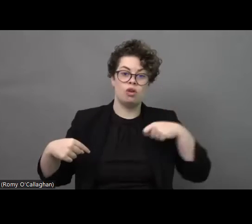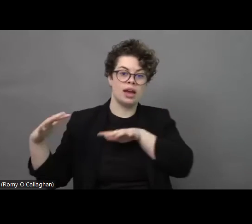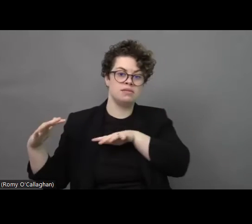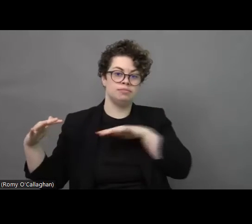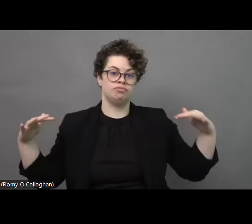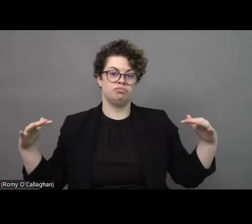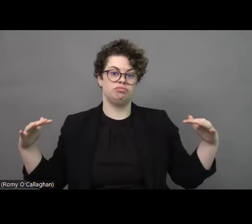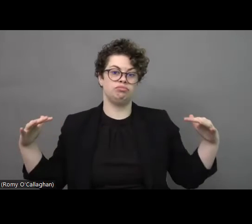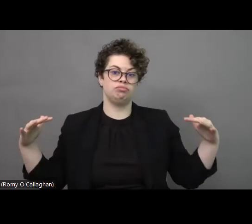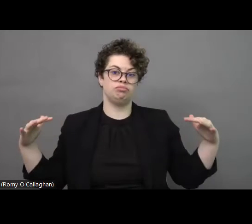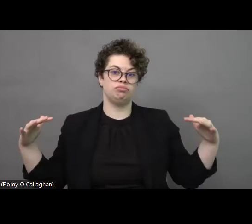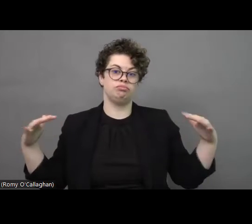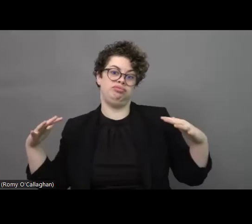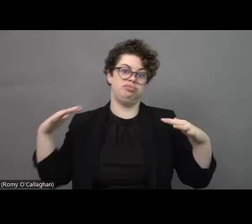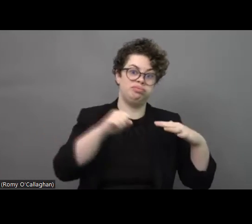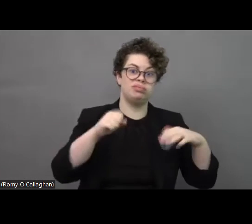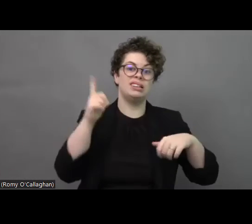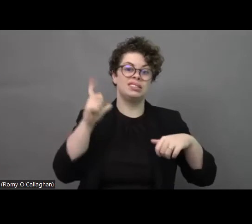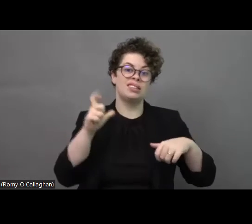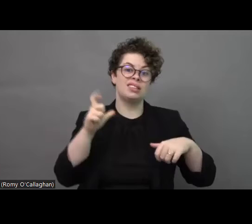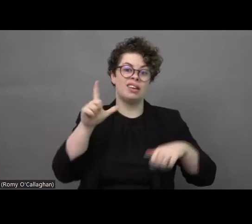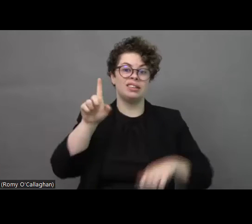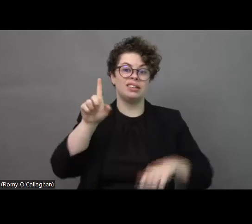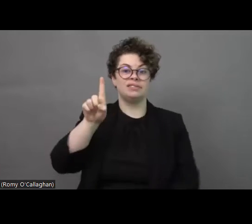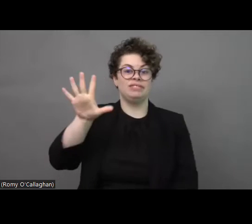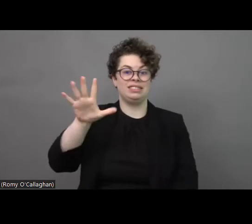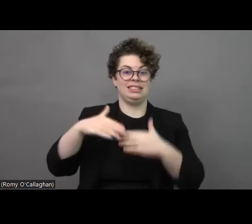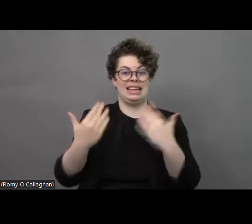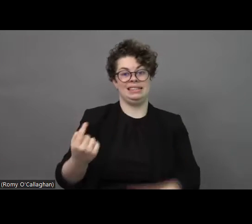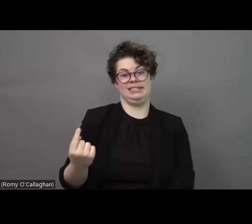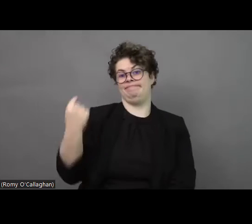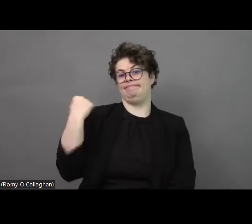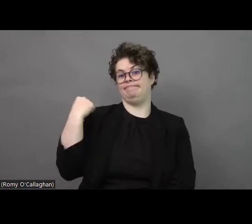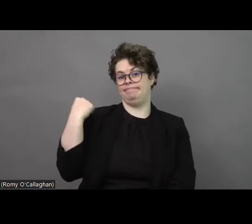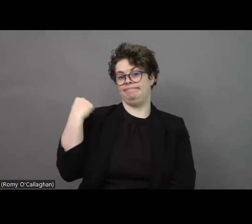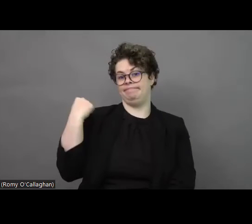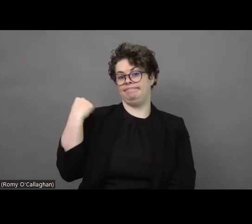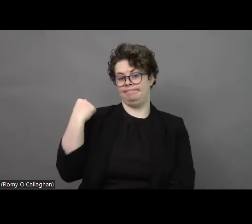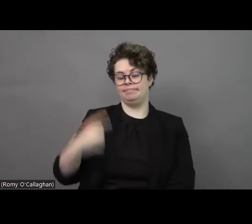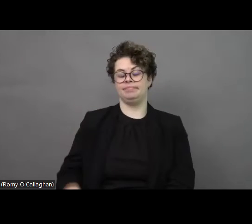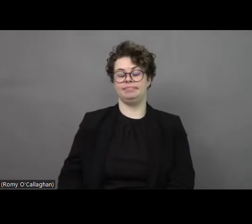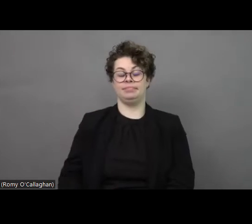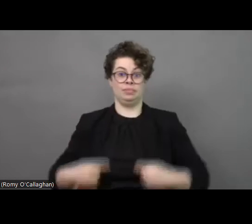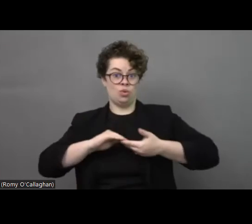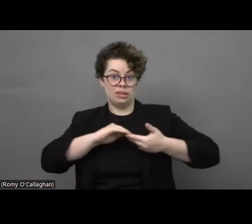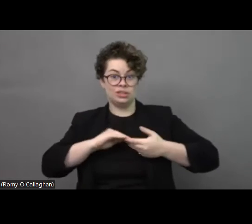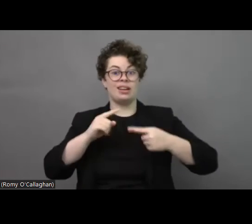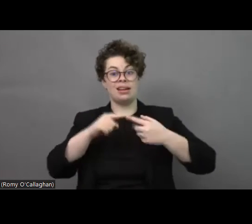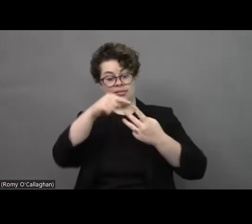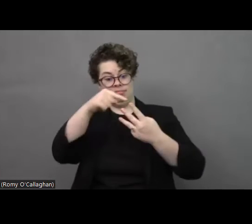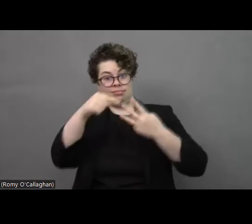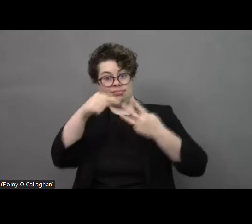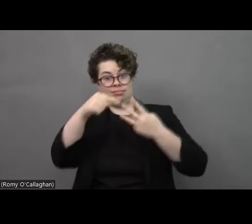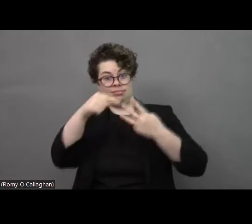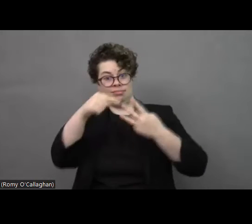and since then EDF, Inclusion Europe, ESPD and many other organizations are increasingly